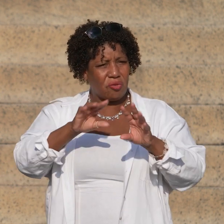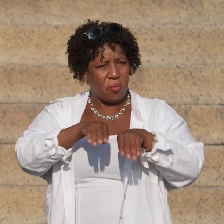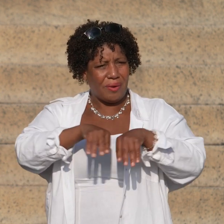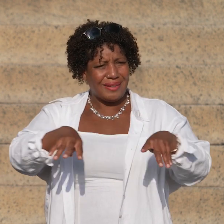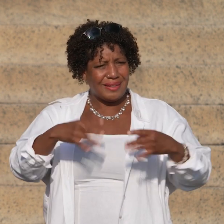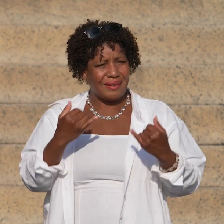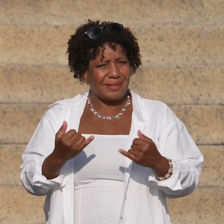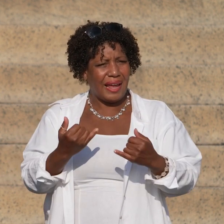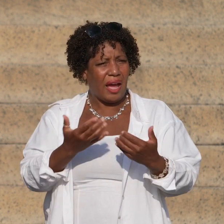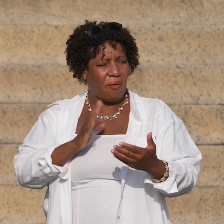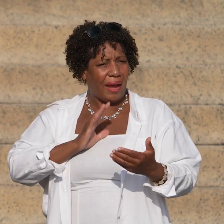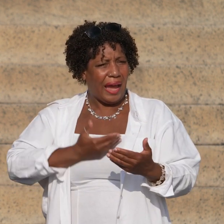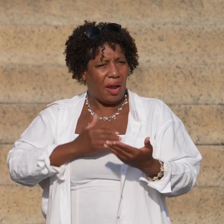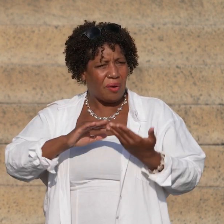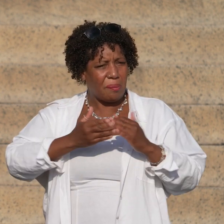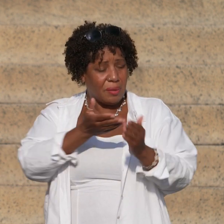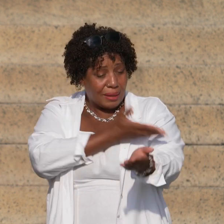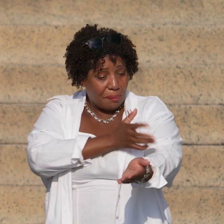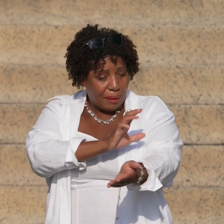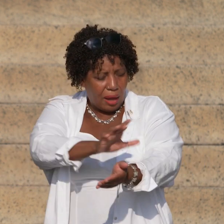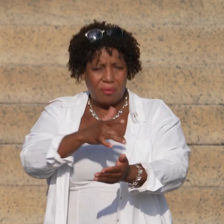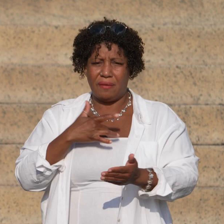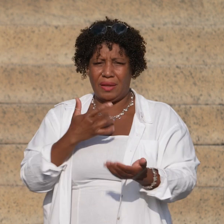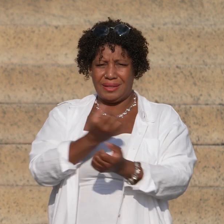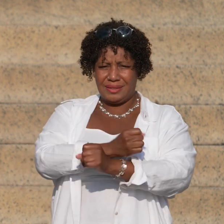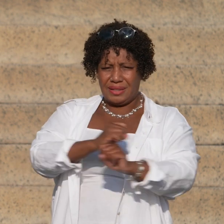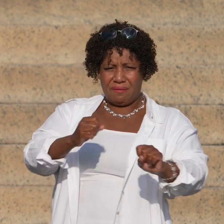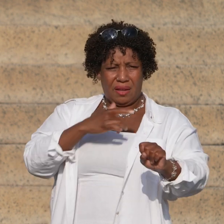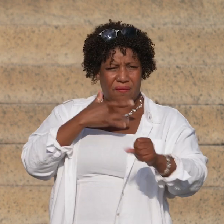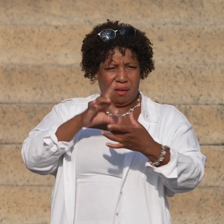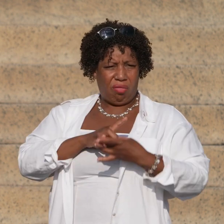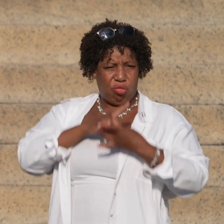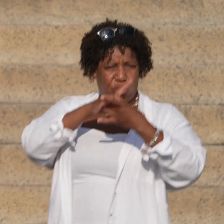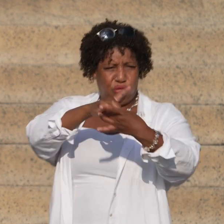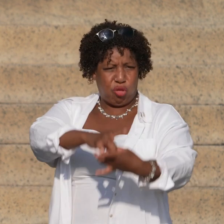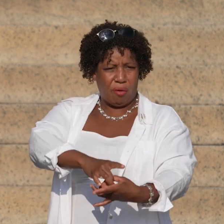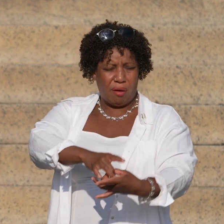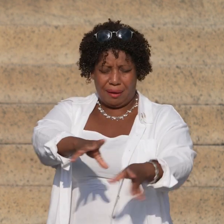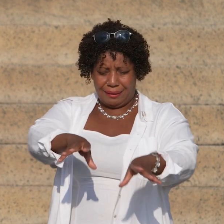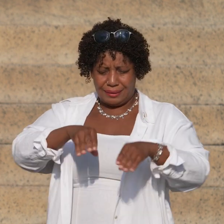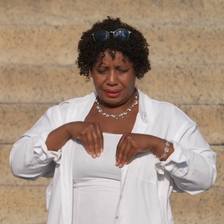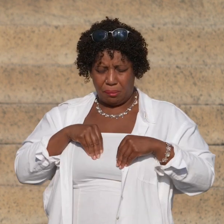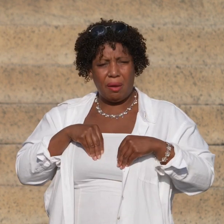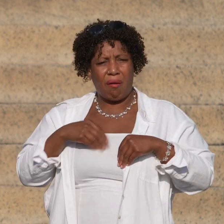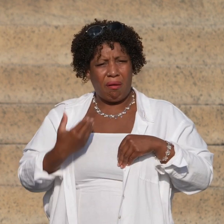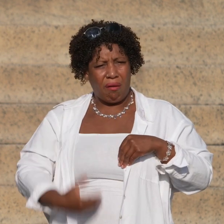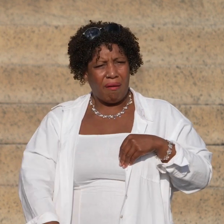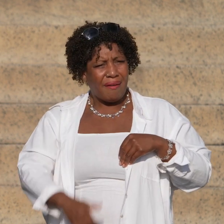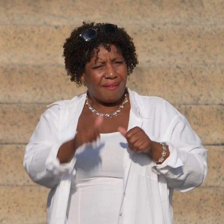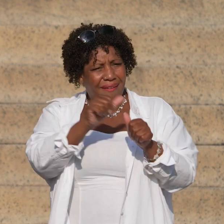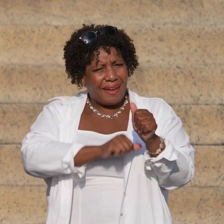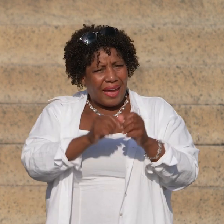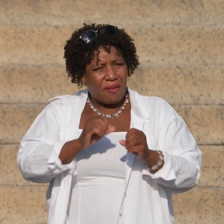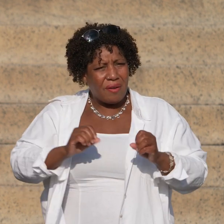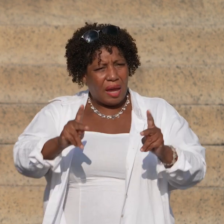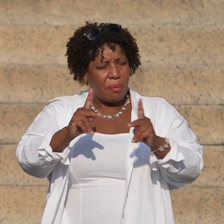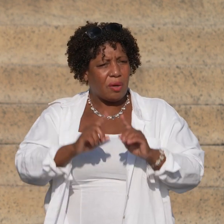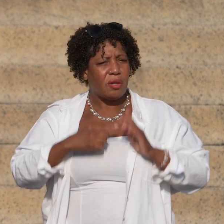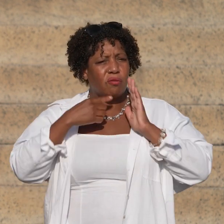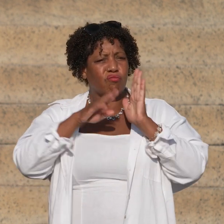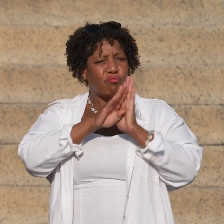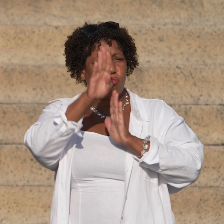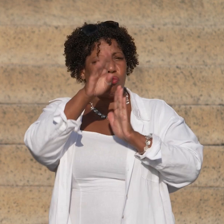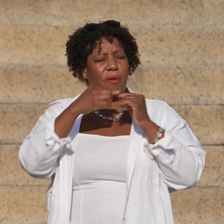that empowers our communities to feel safer, to feel like we belong and are accepted, and to have every opportunity to thrive.